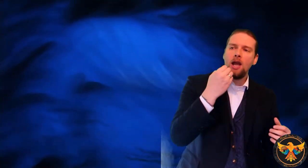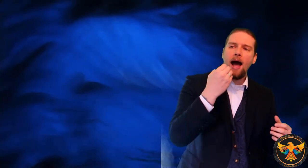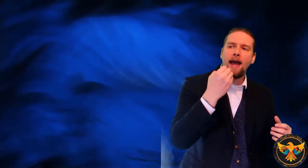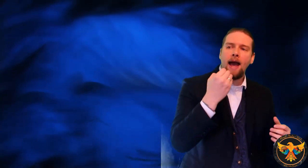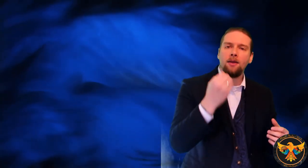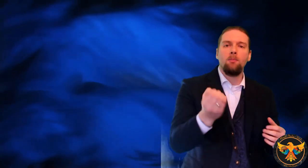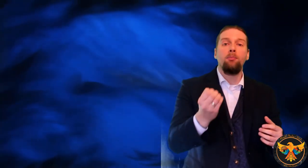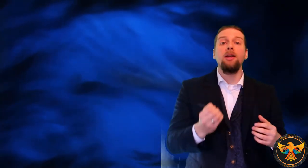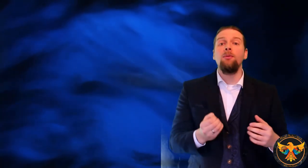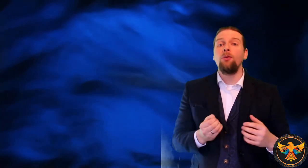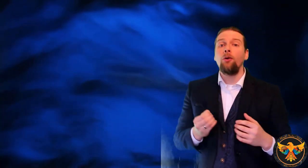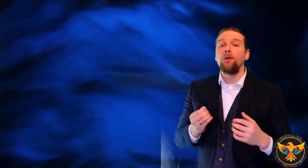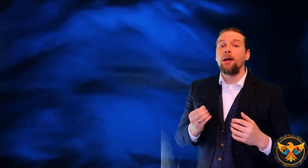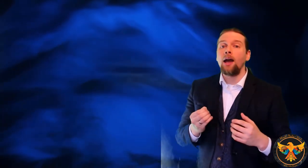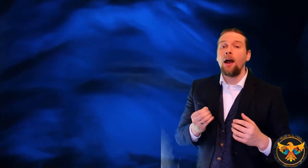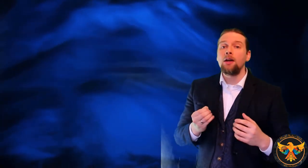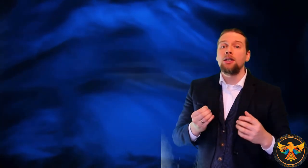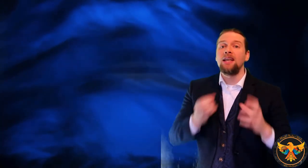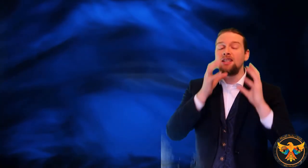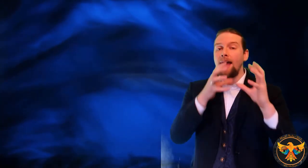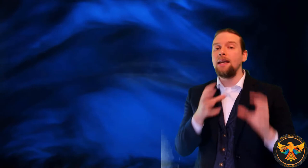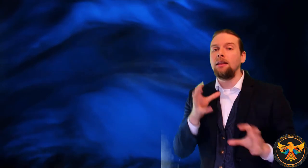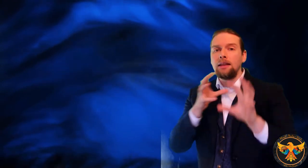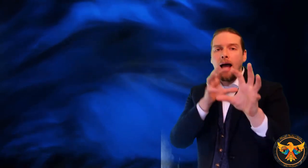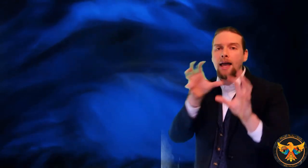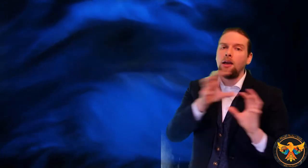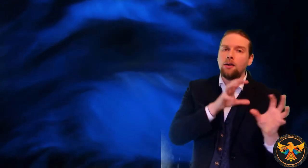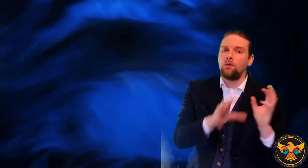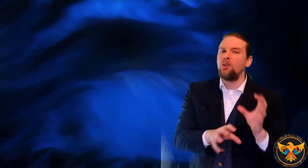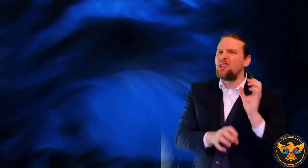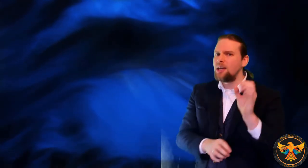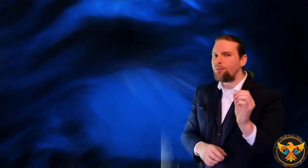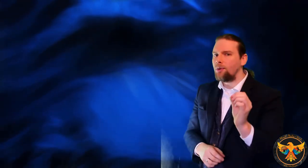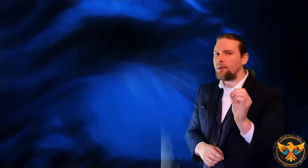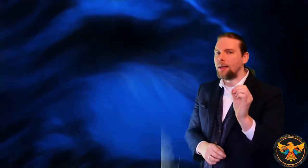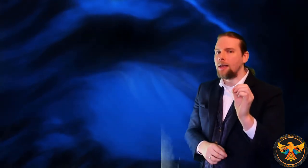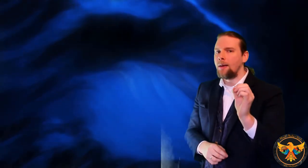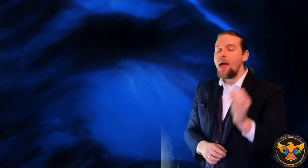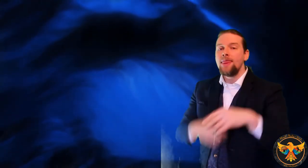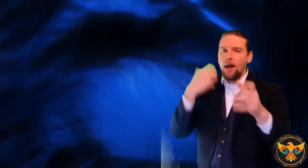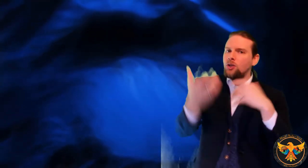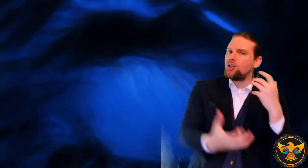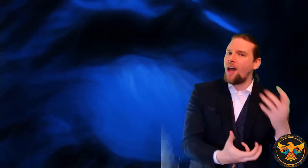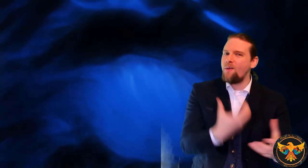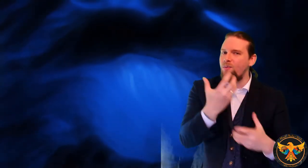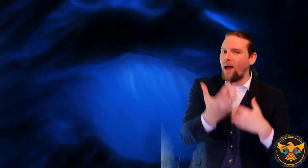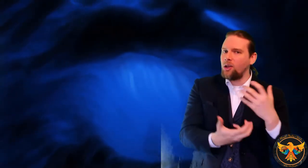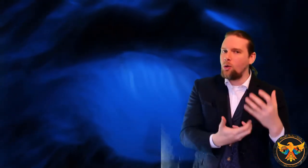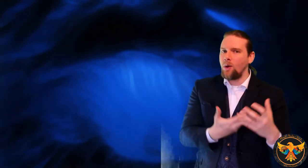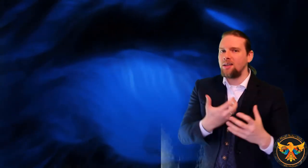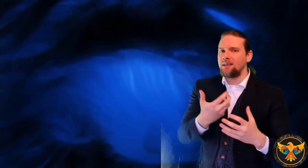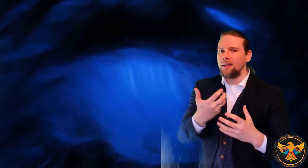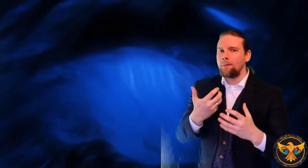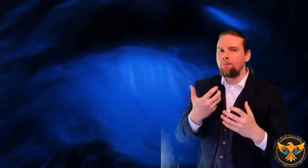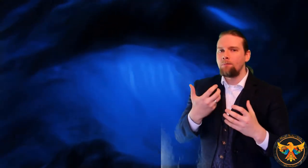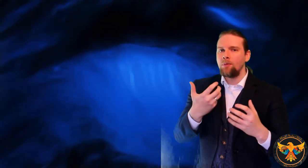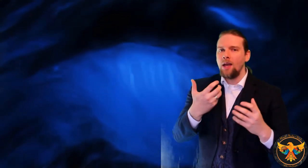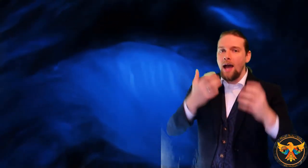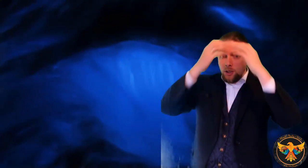I hadn't been involved in that character. Accident, is there anything that I could have done differently? Now, you start evaluating and